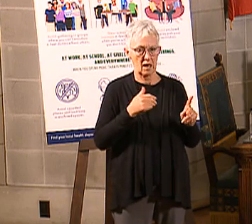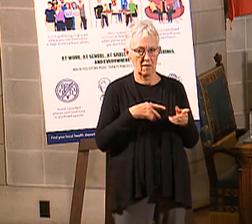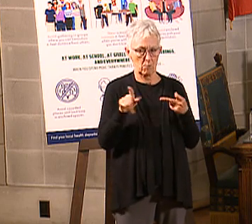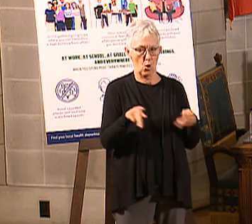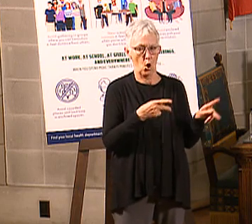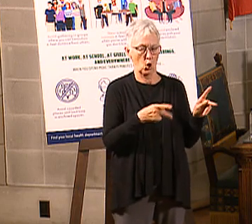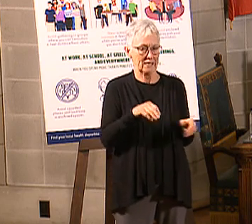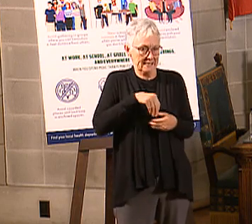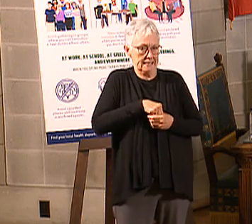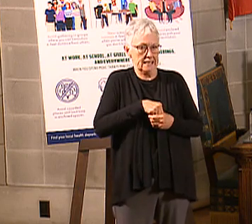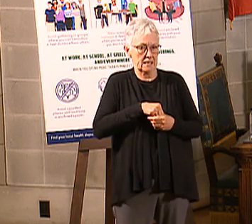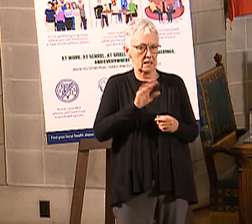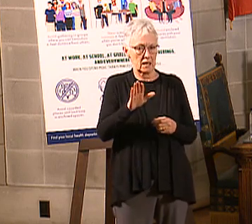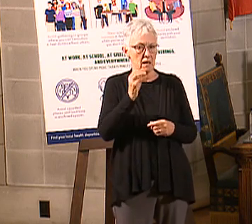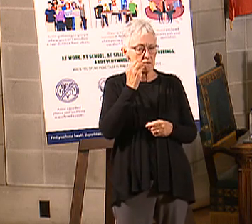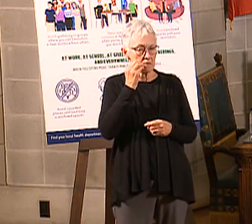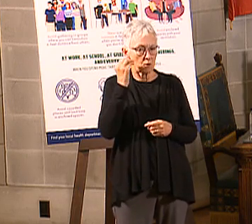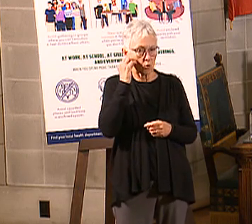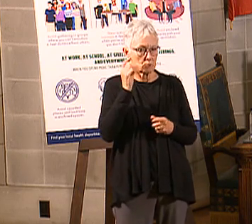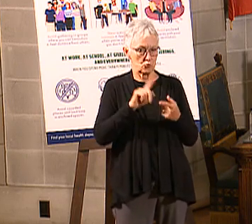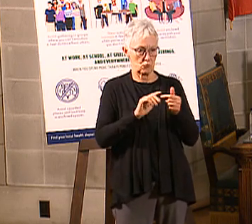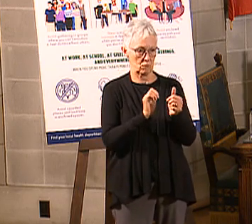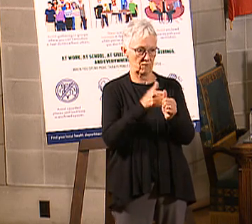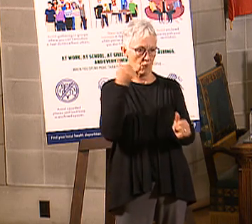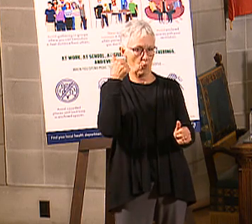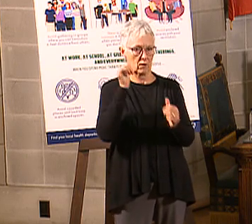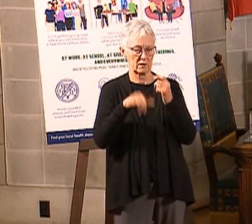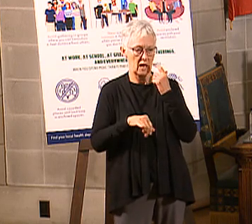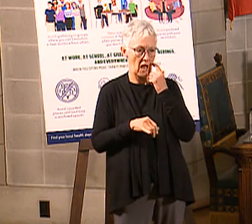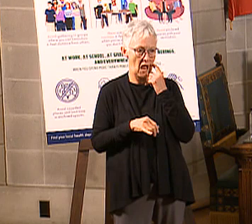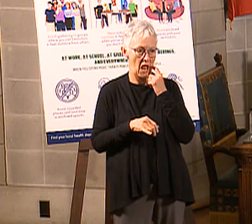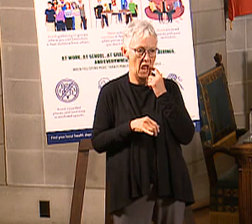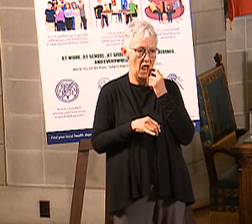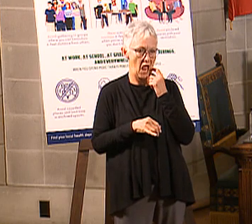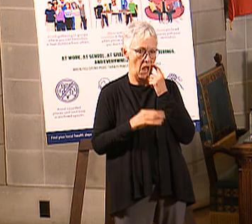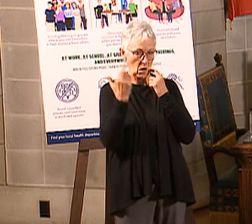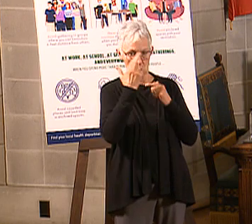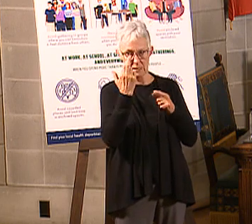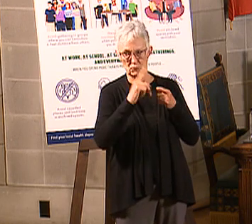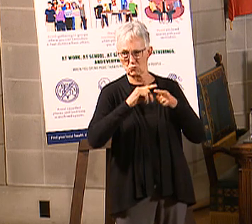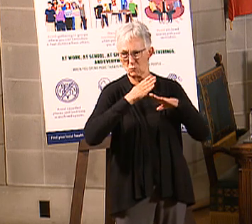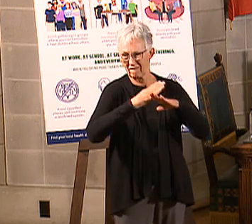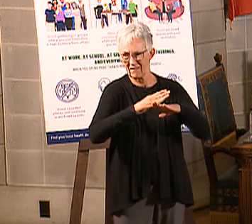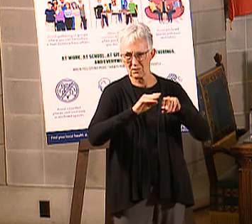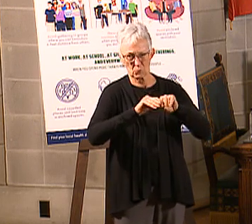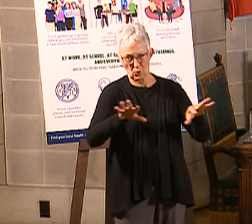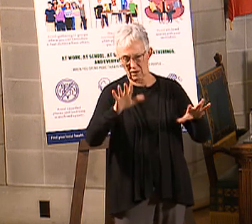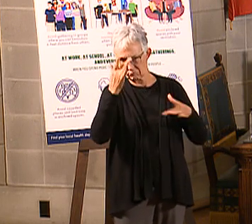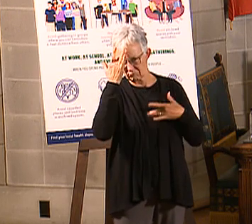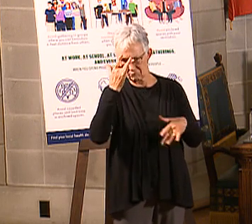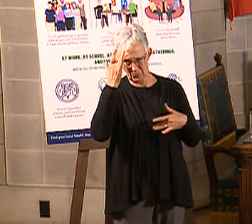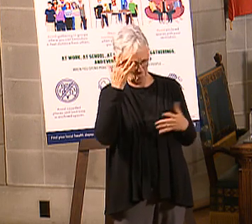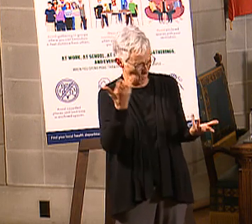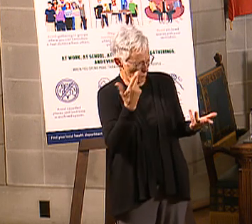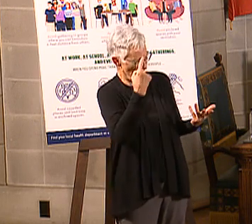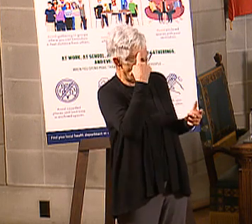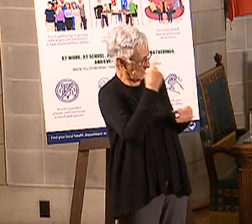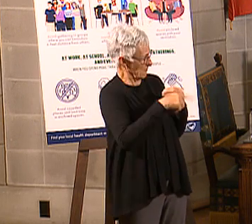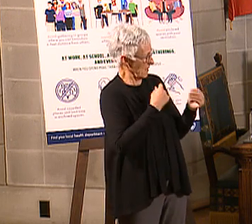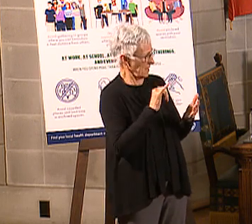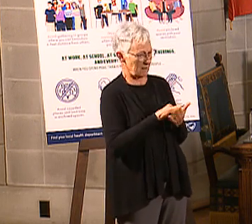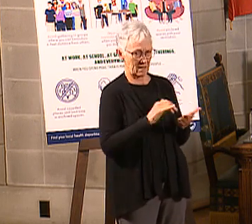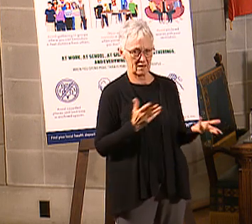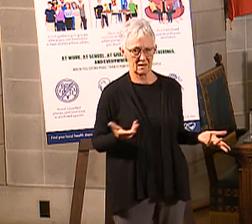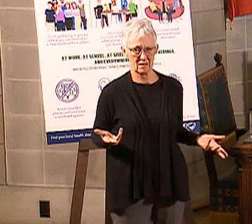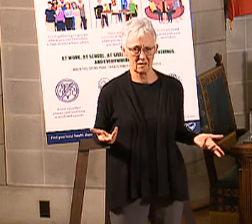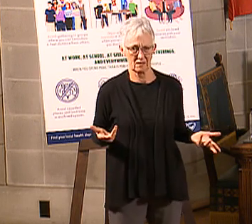homes, you know, as much as they can. I guess they try to reduce the spread of the virus. I mean, what do you think about that? What do